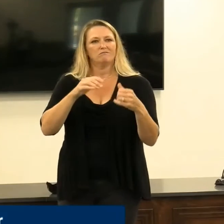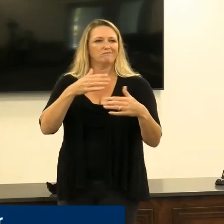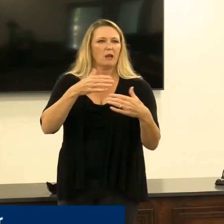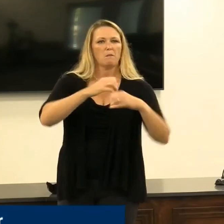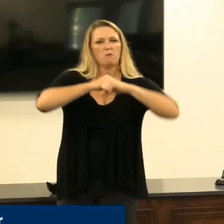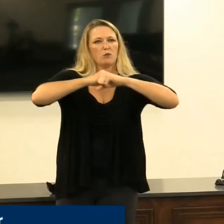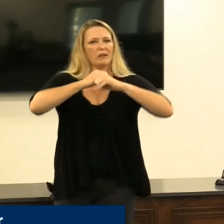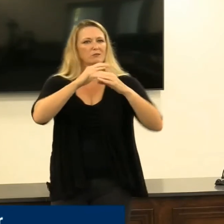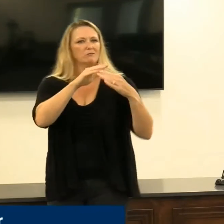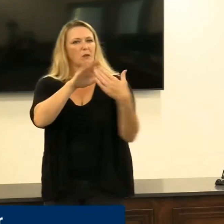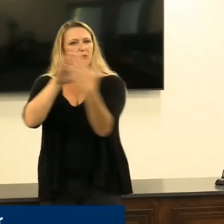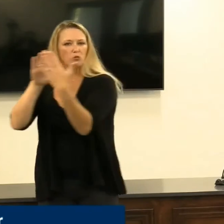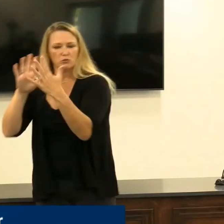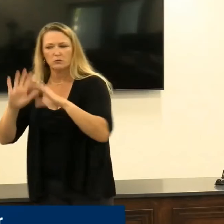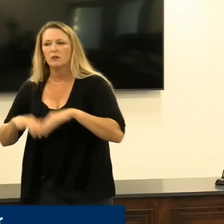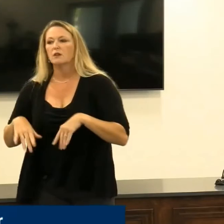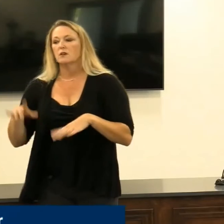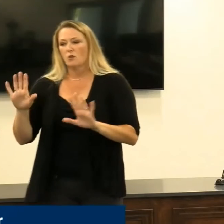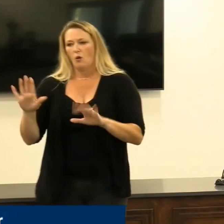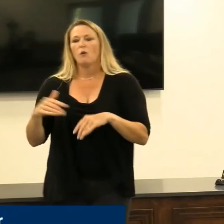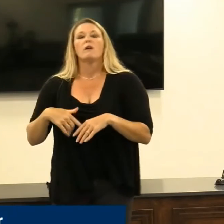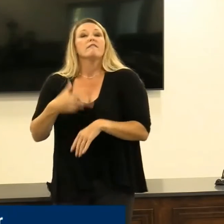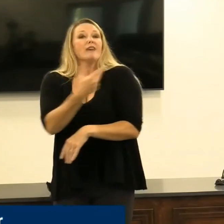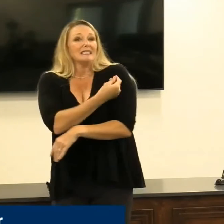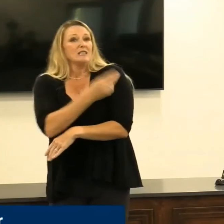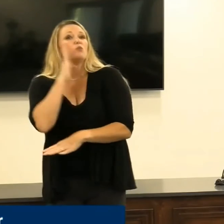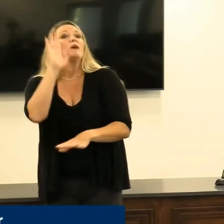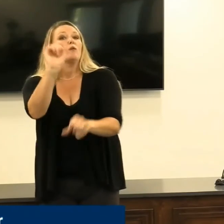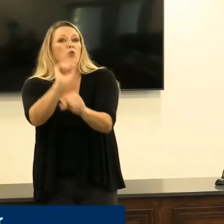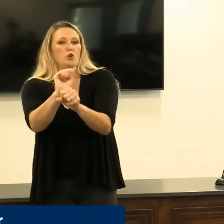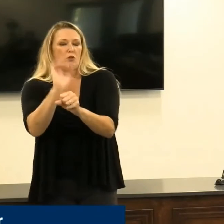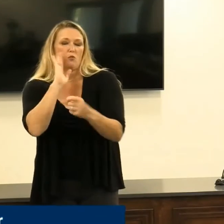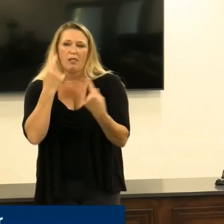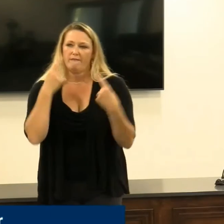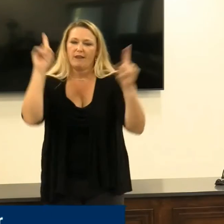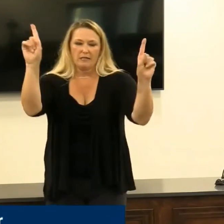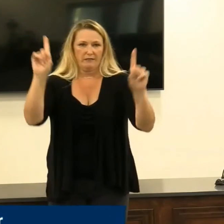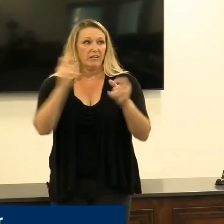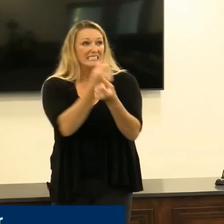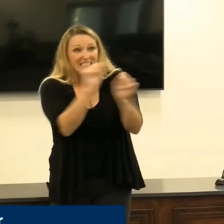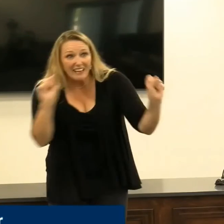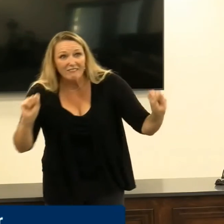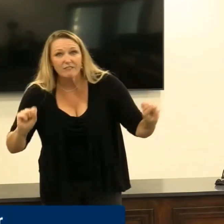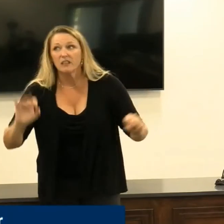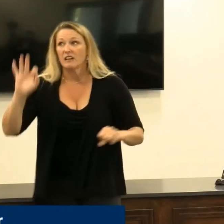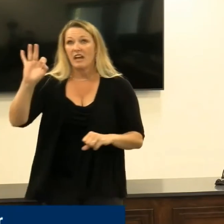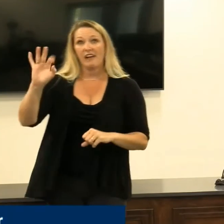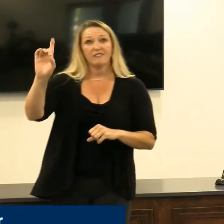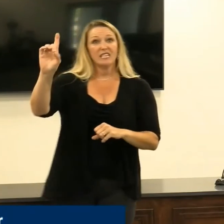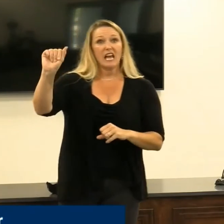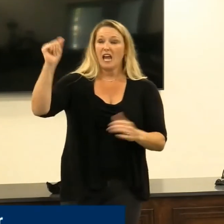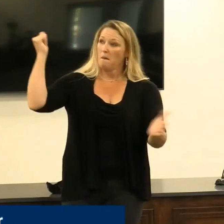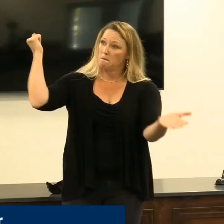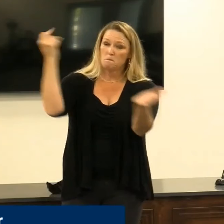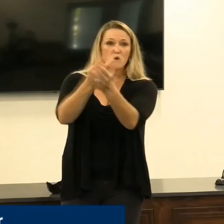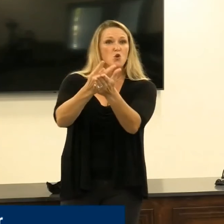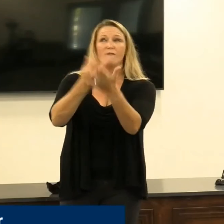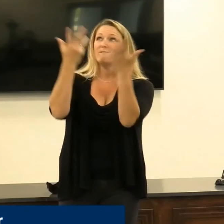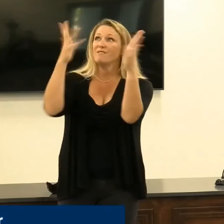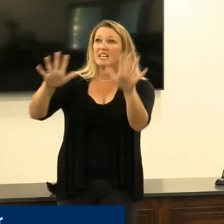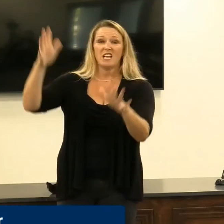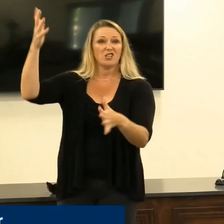the hospitals. So we know that vaccines work, they're safe, they're effective, they're FDA approved, and we would encourage